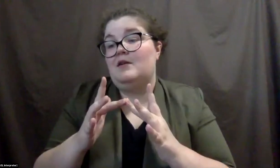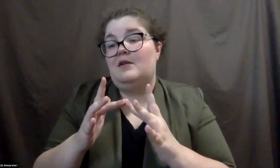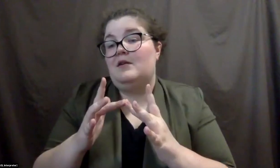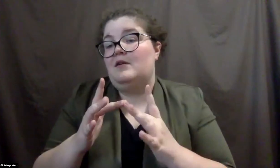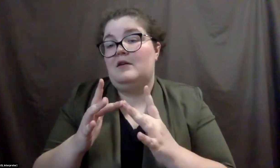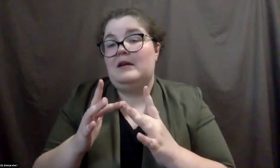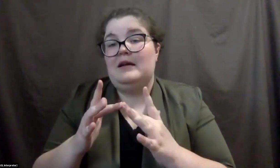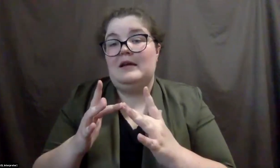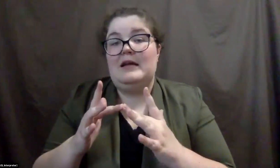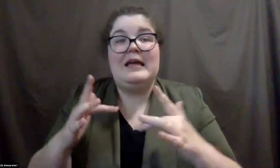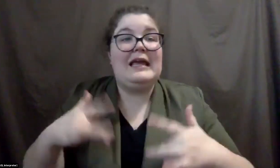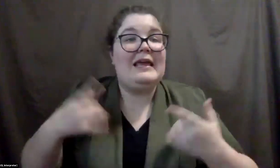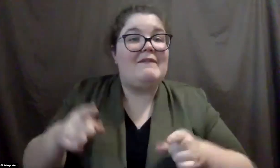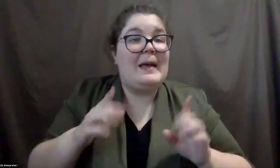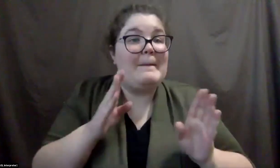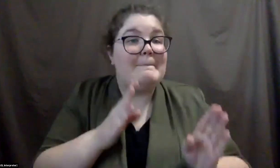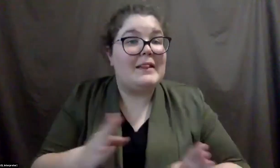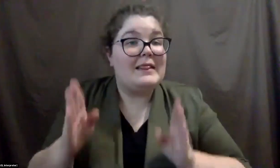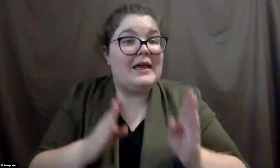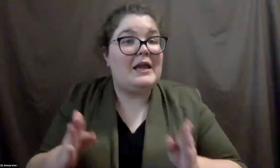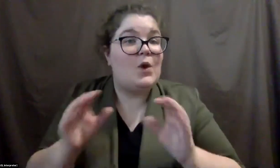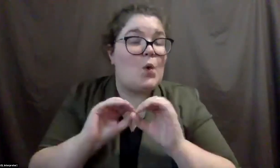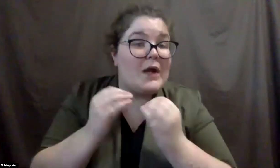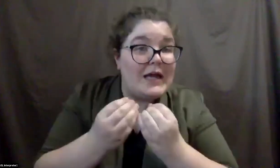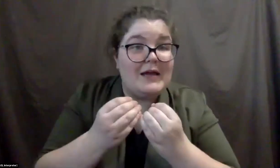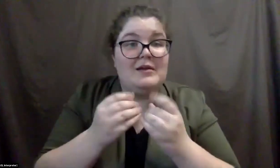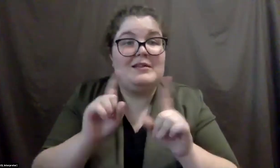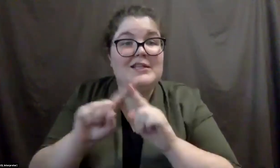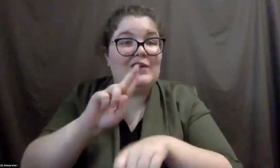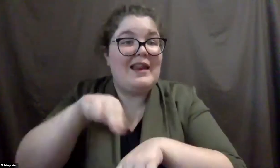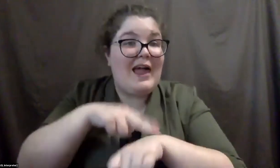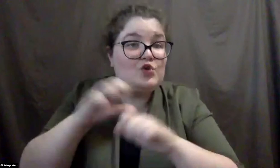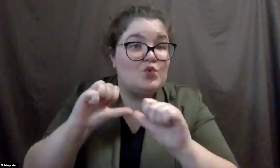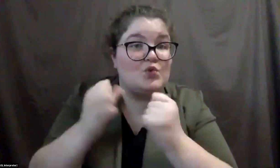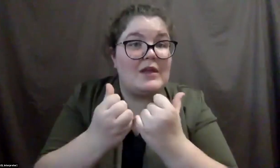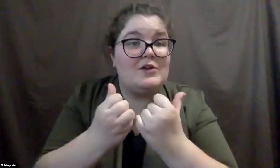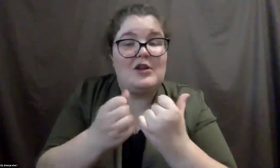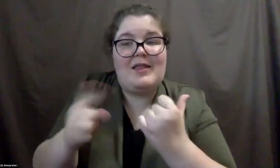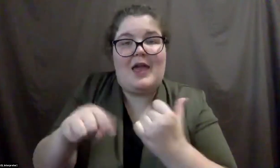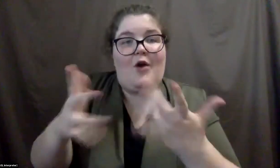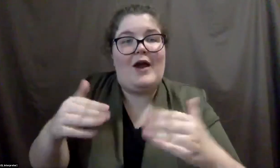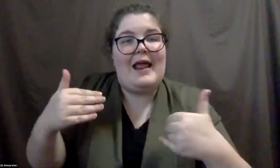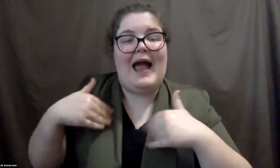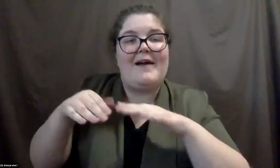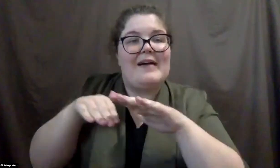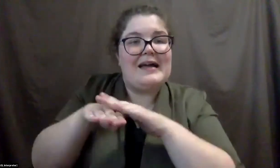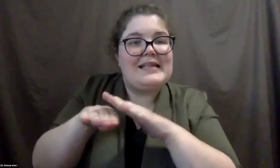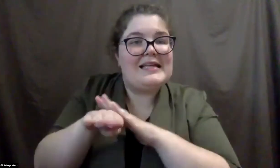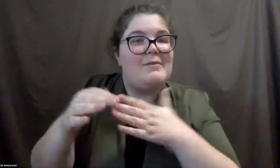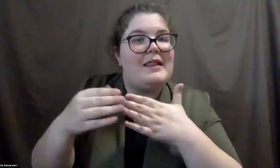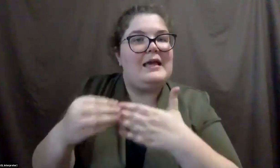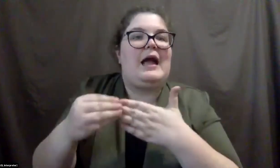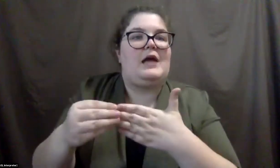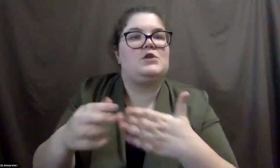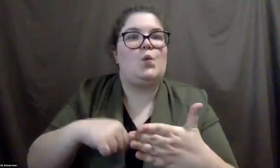event planning organizations, um, national associations, um, who have accessibility and meeting guides, which we find,